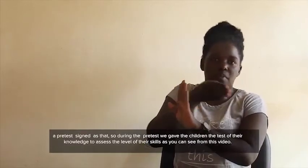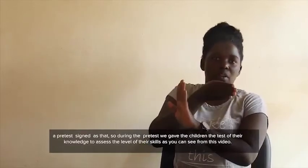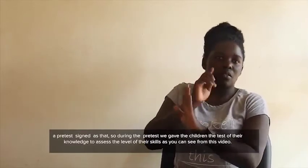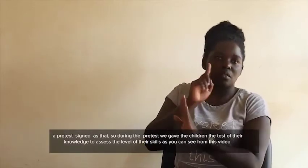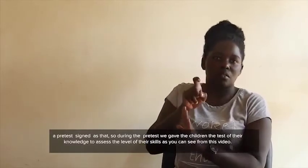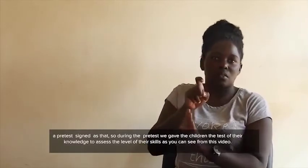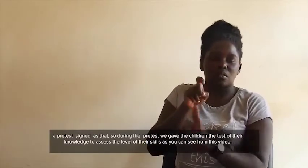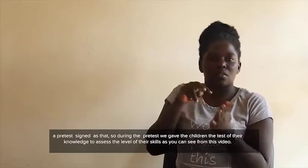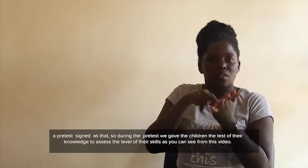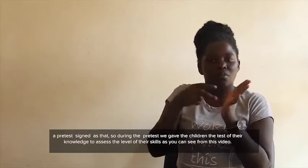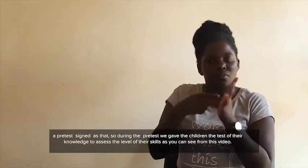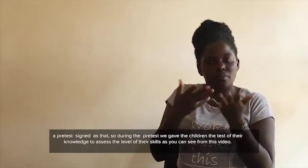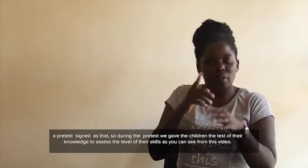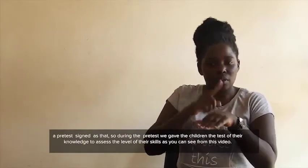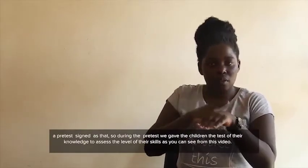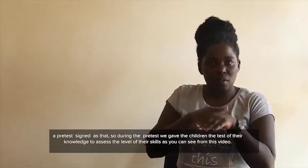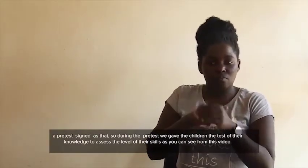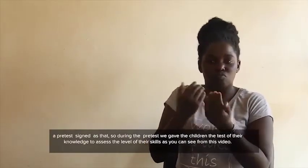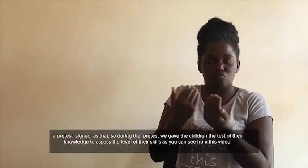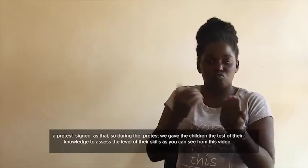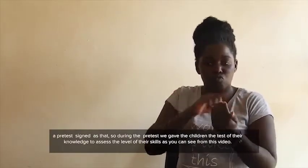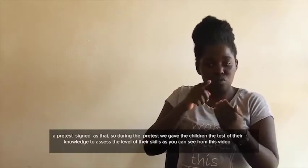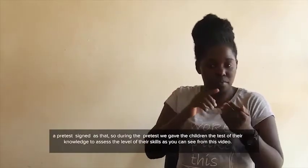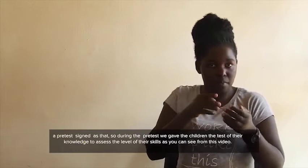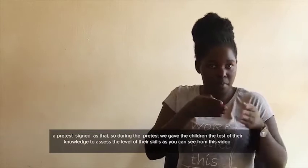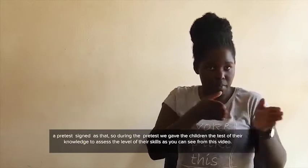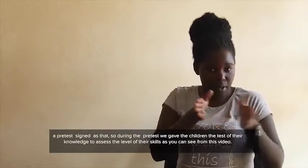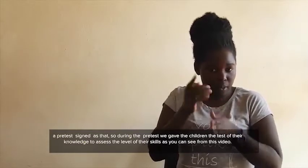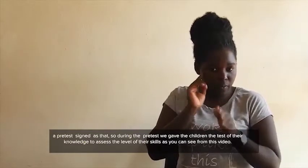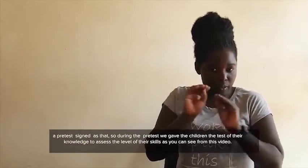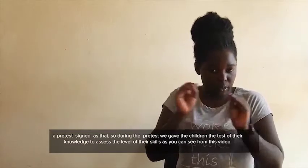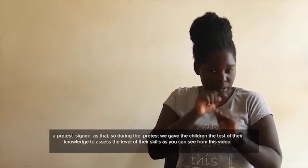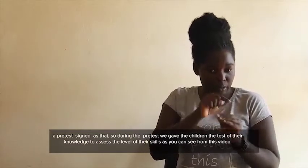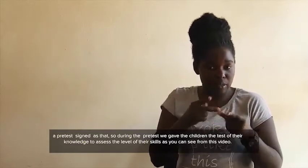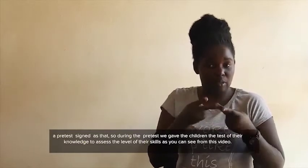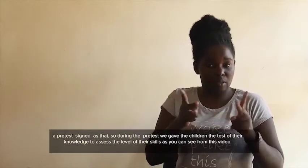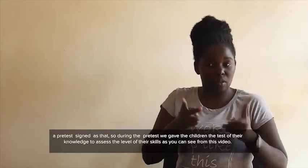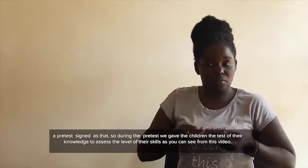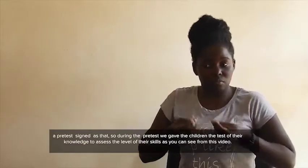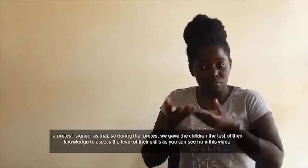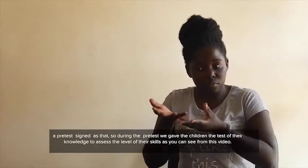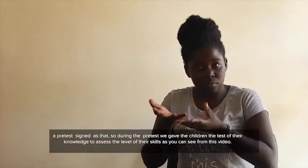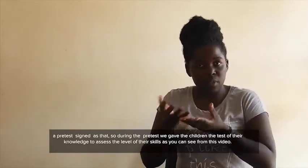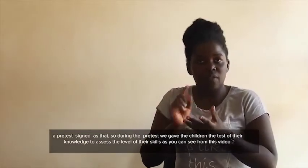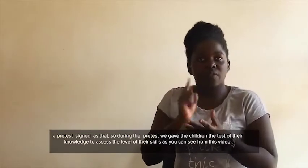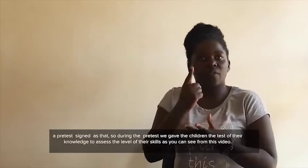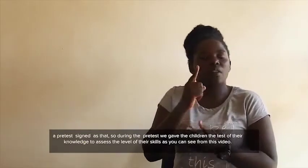as that. So during the pretest, we gave the children